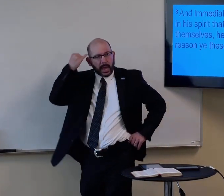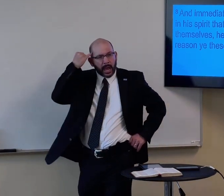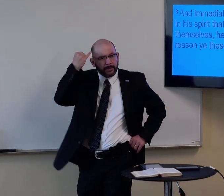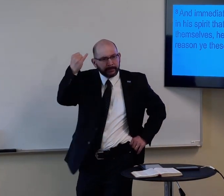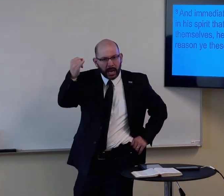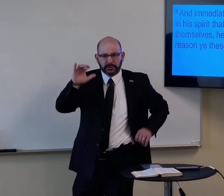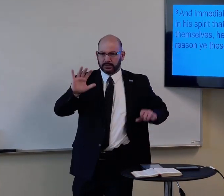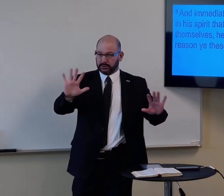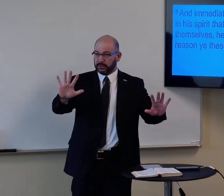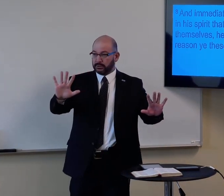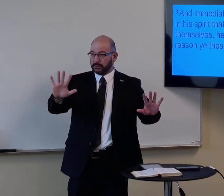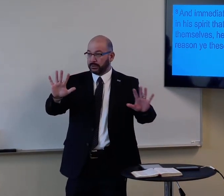so imagine,